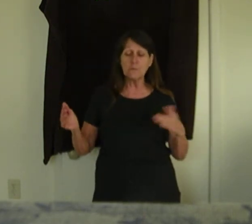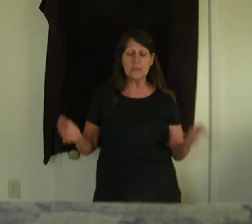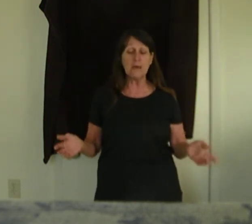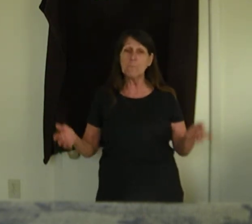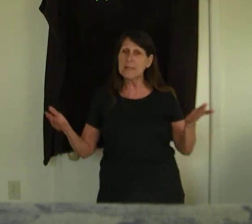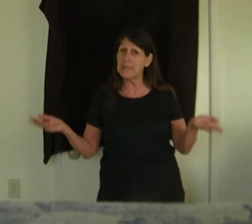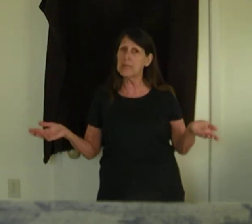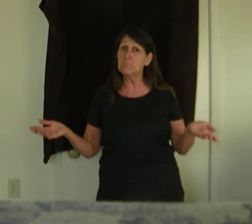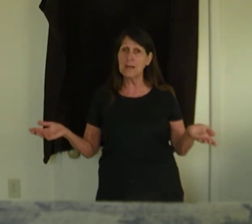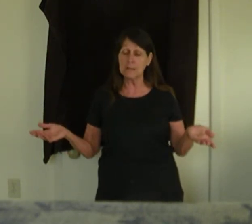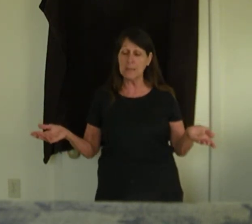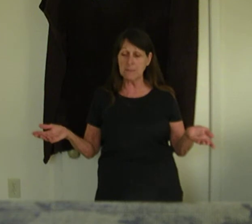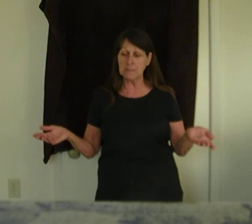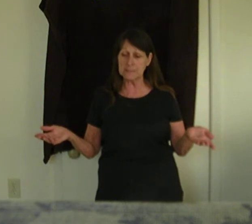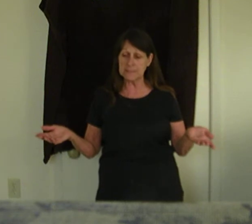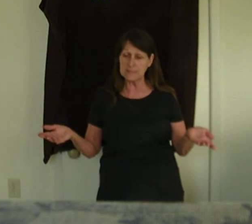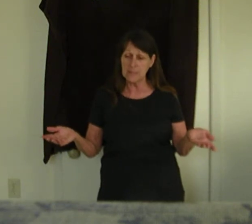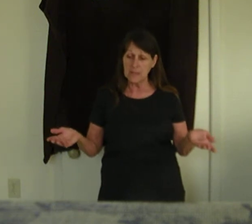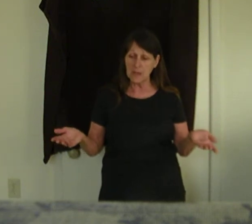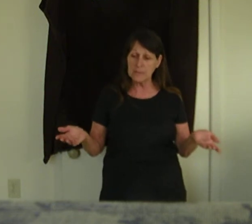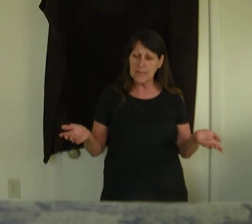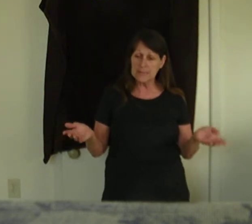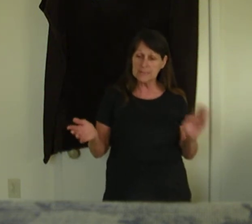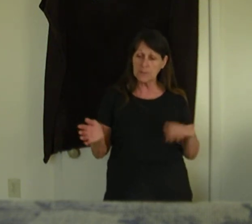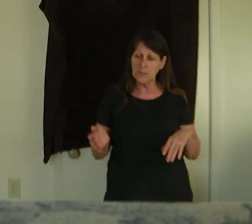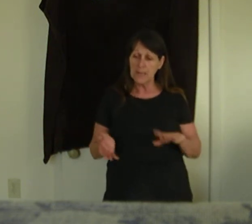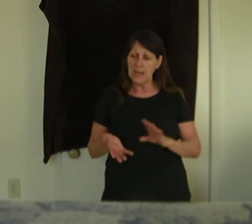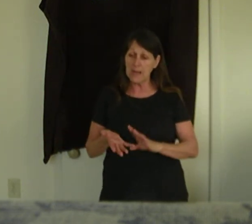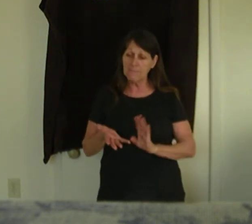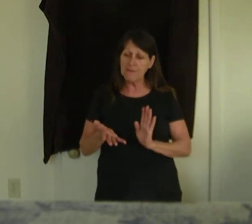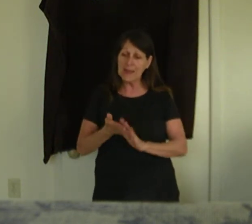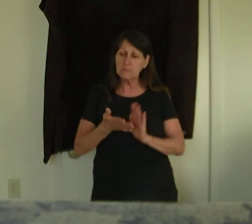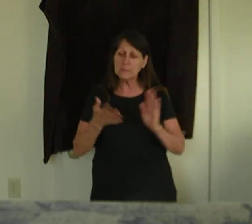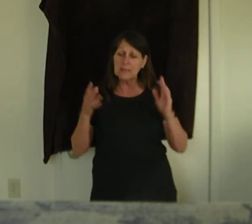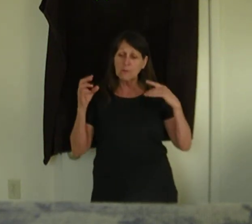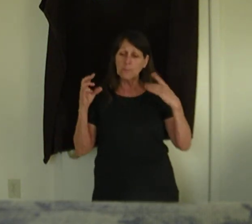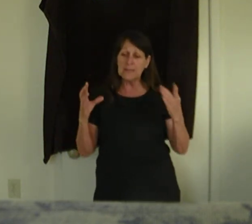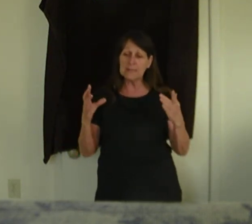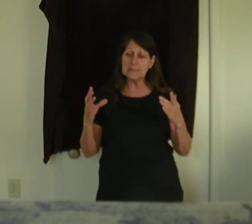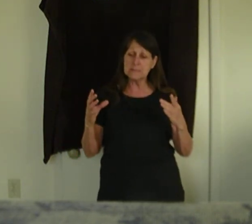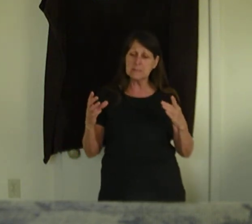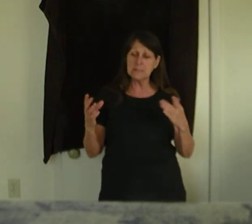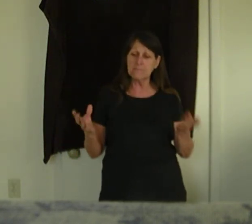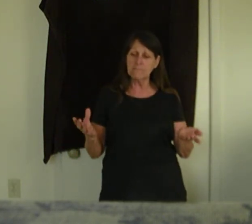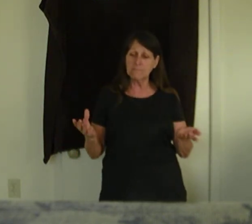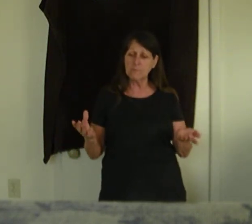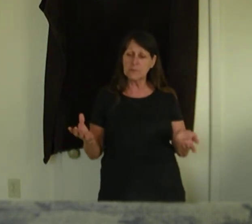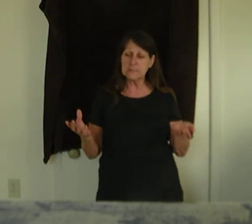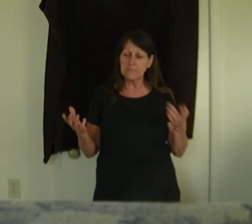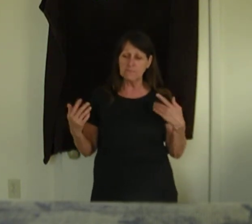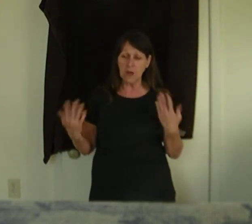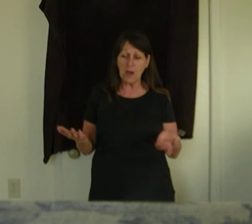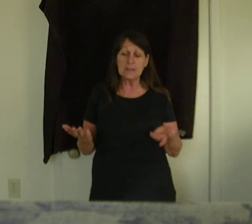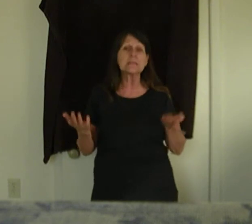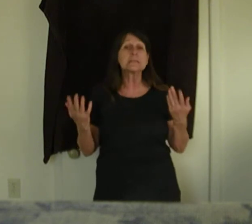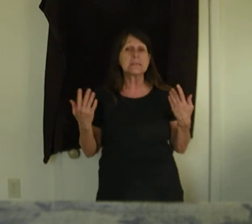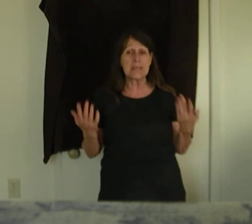love me, keep my commandments. Okay, so faith without the obedience to the voice of God is dead